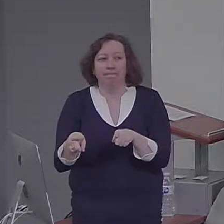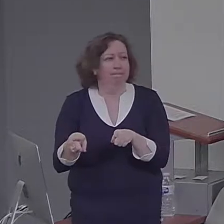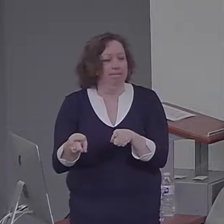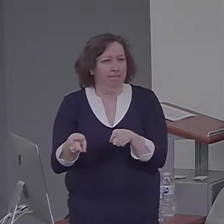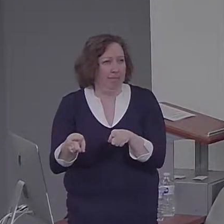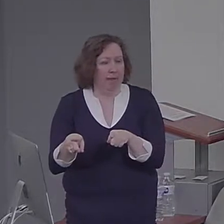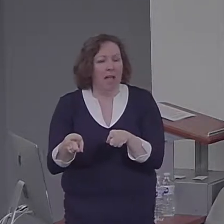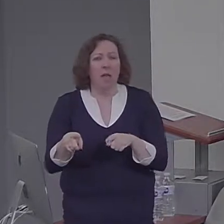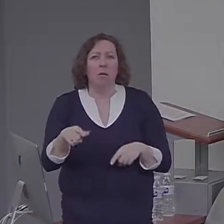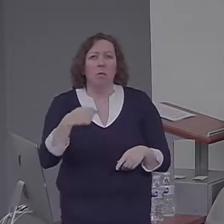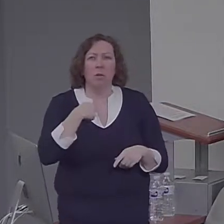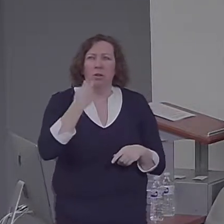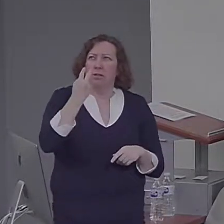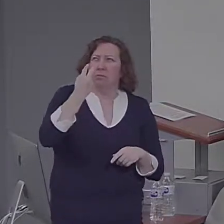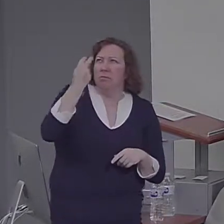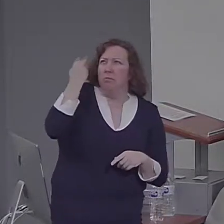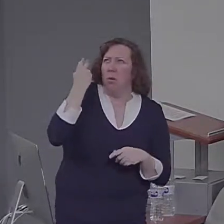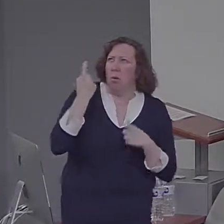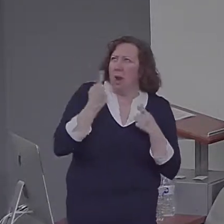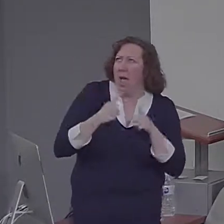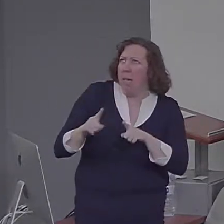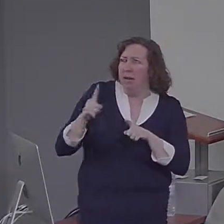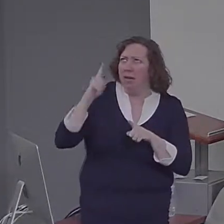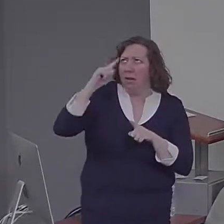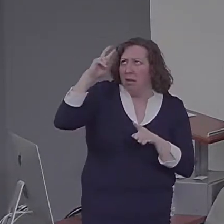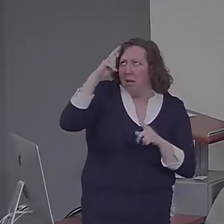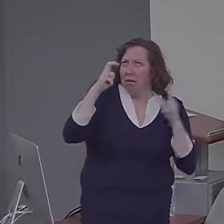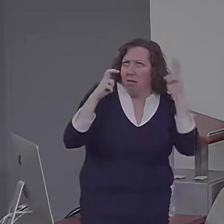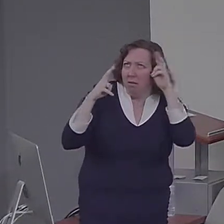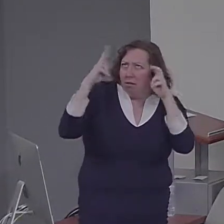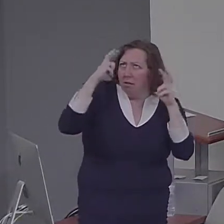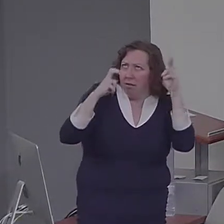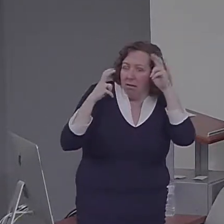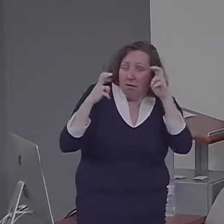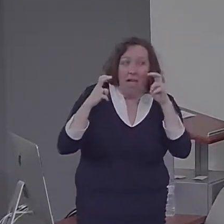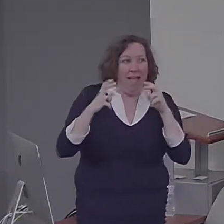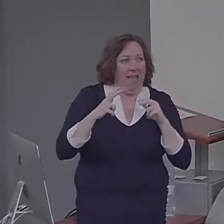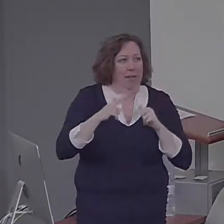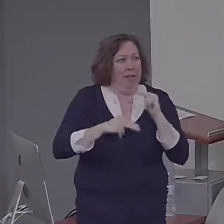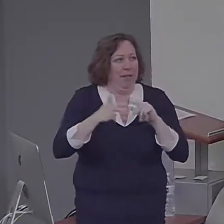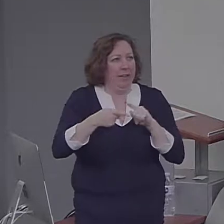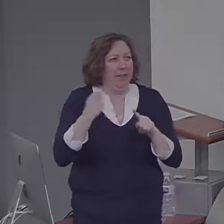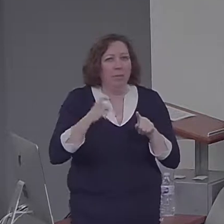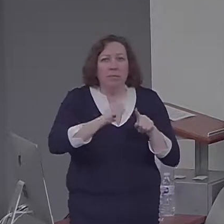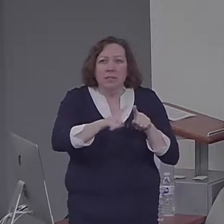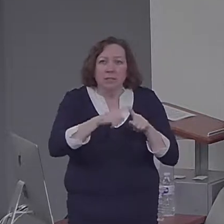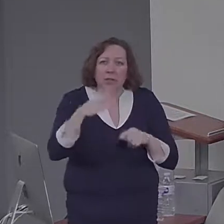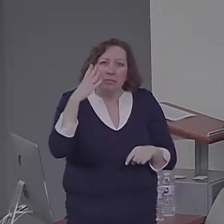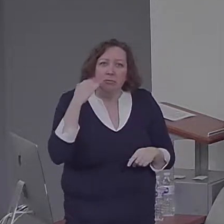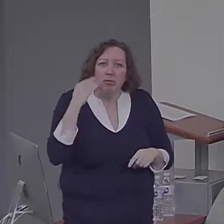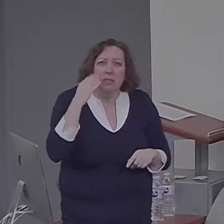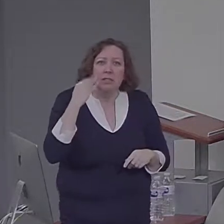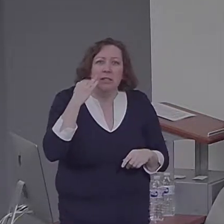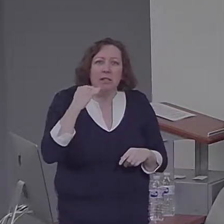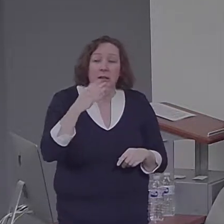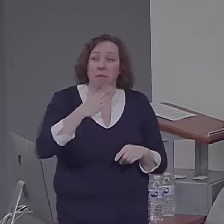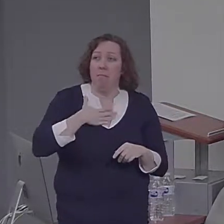episode, what happened in other experiences, we're bringing in our prior knowledge, our beliefs, and